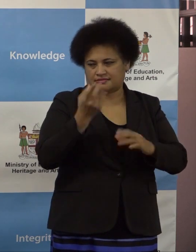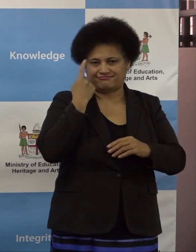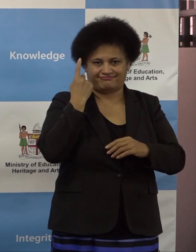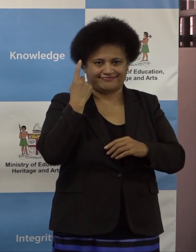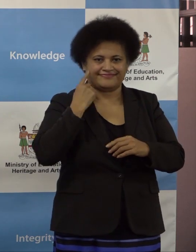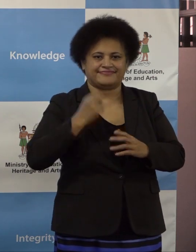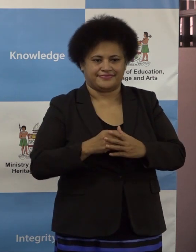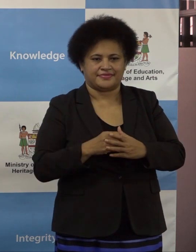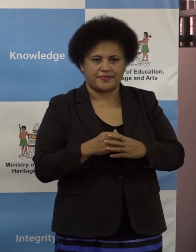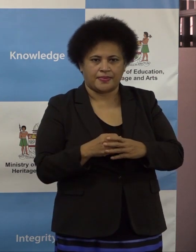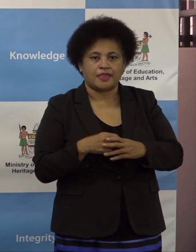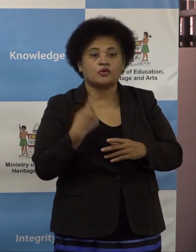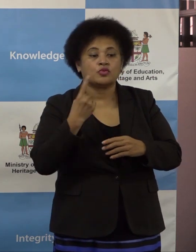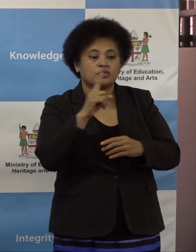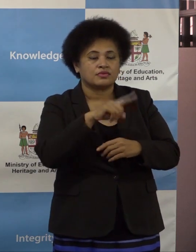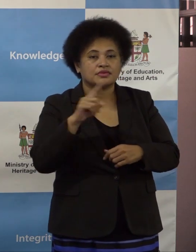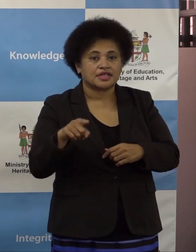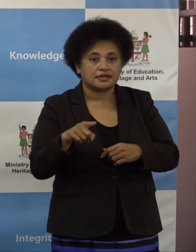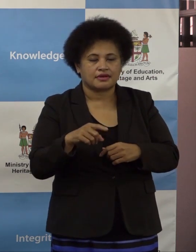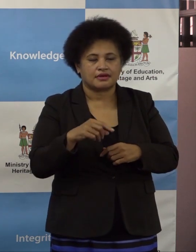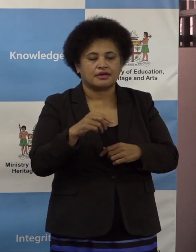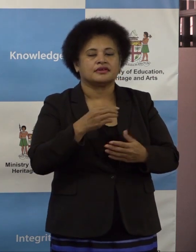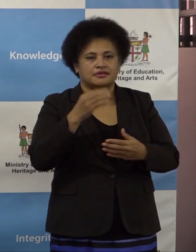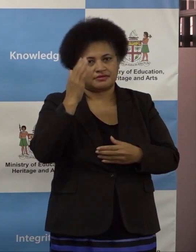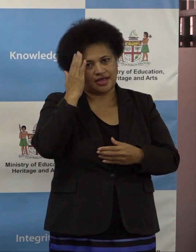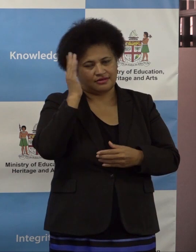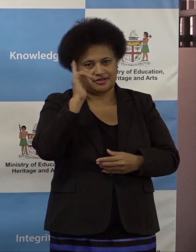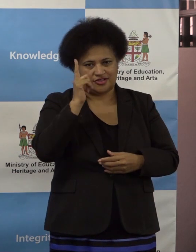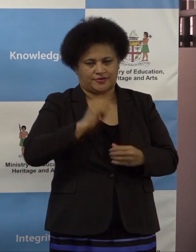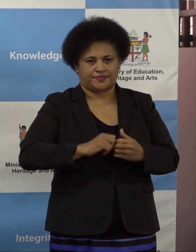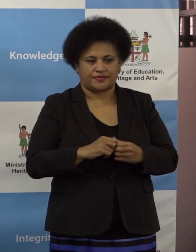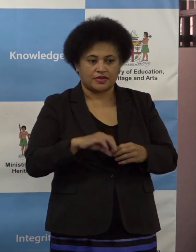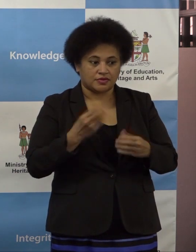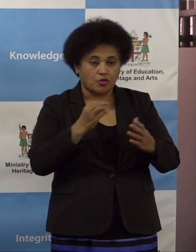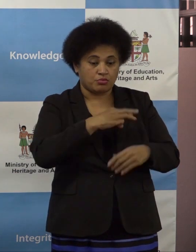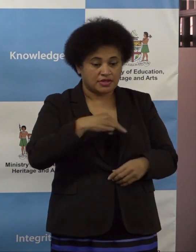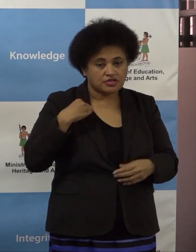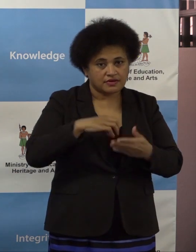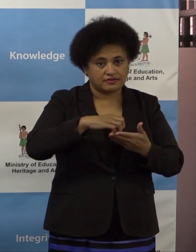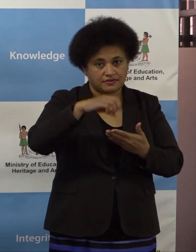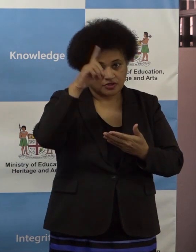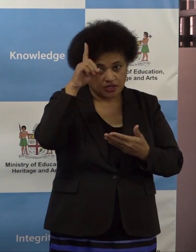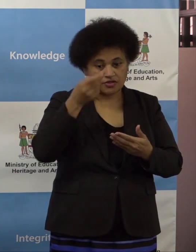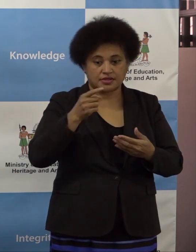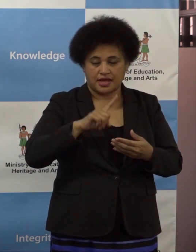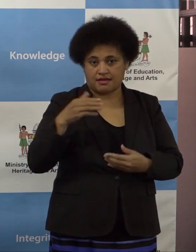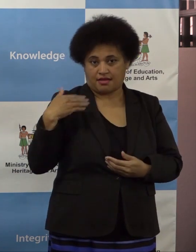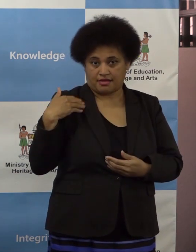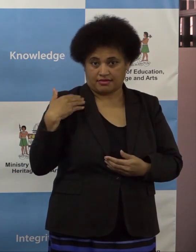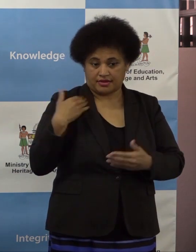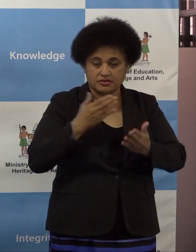health and safety measures. Ministry of Health and Medical Services will visit schools to check the facility before